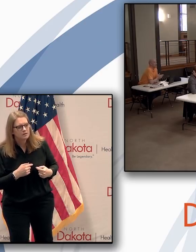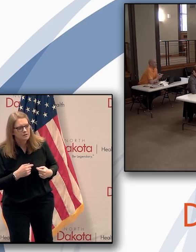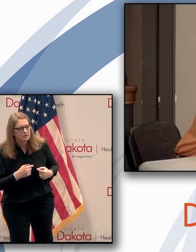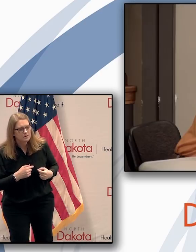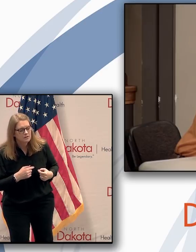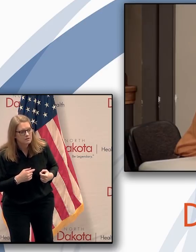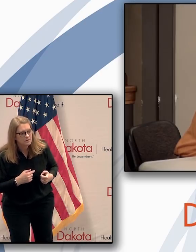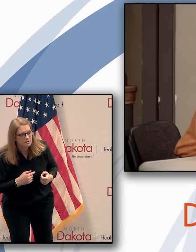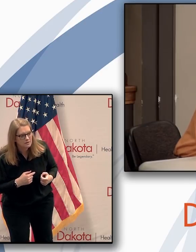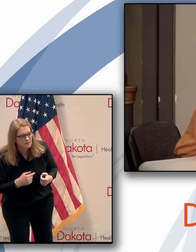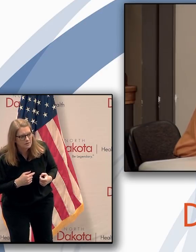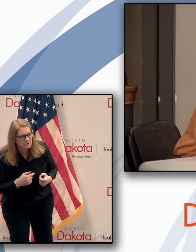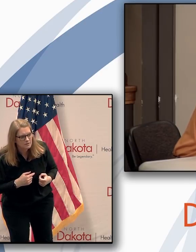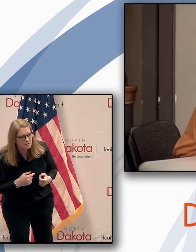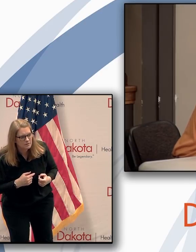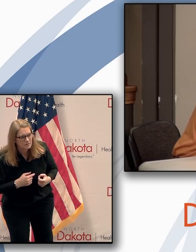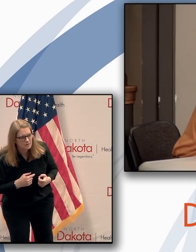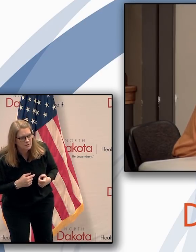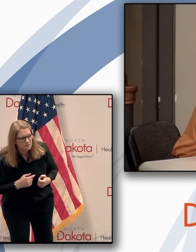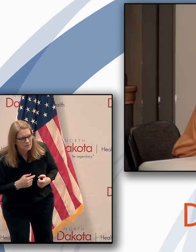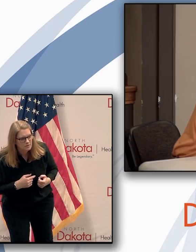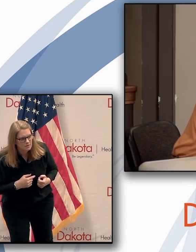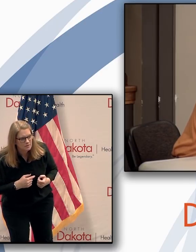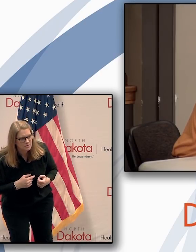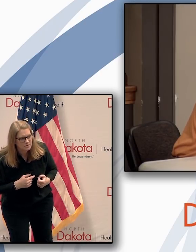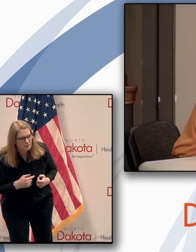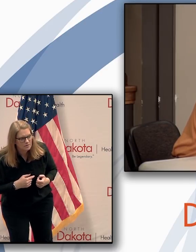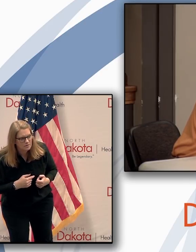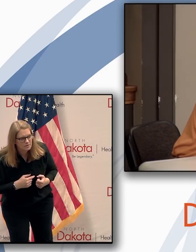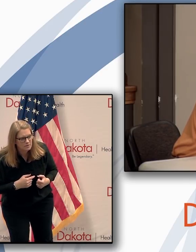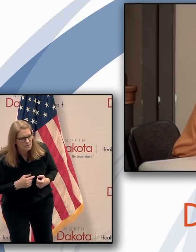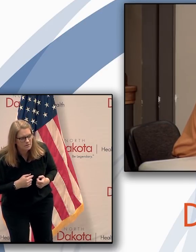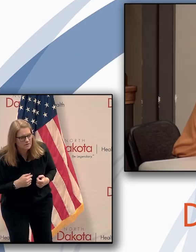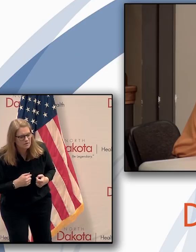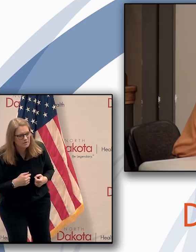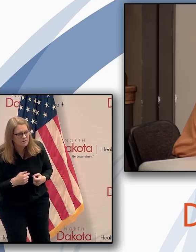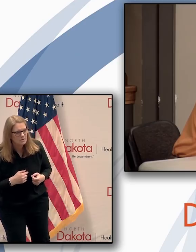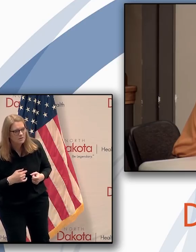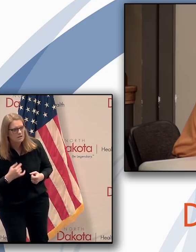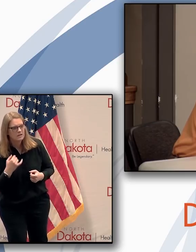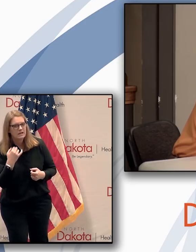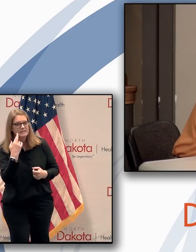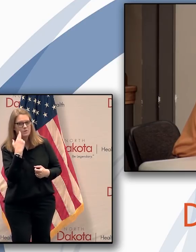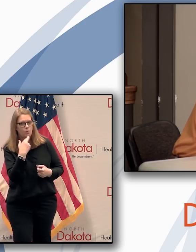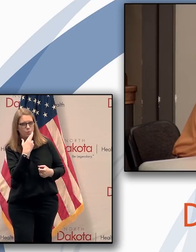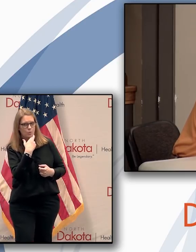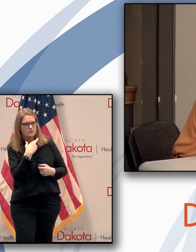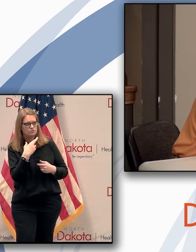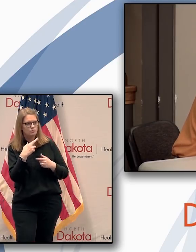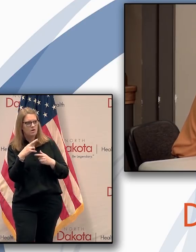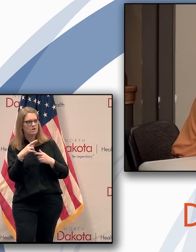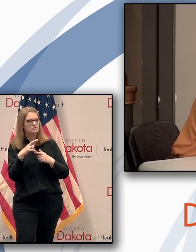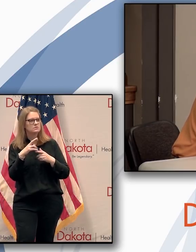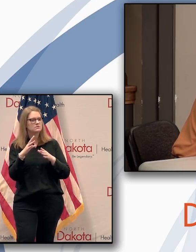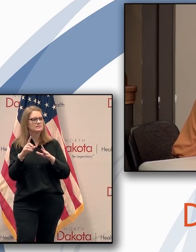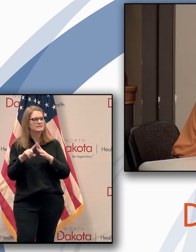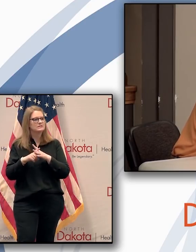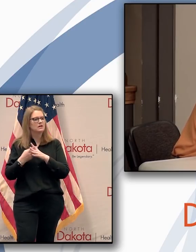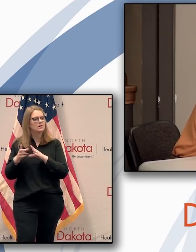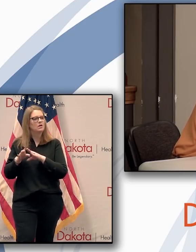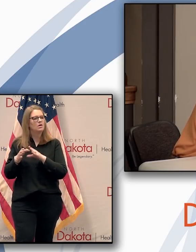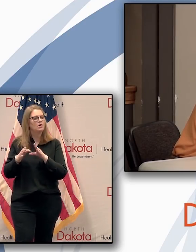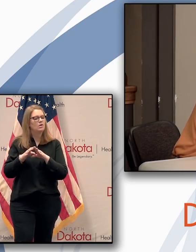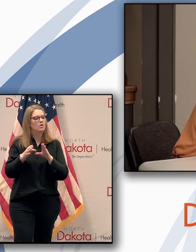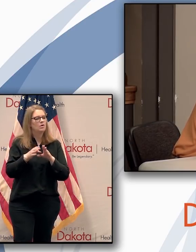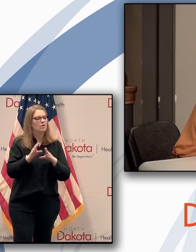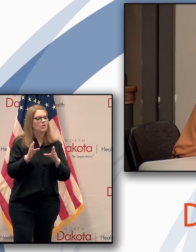on hand now, does that help as the restaurant owners start looking at the possibility of opening up? But you've also mentioned the